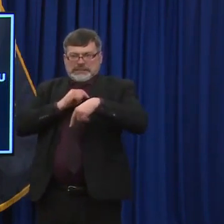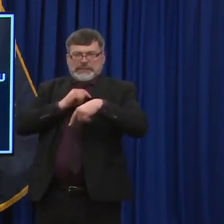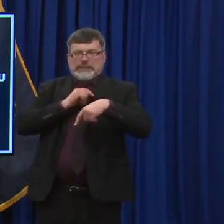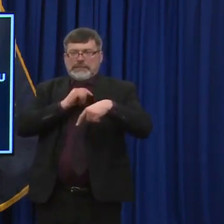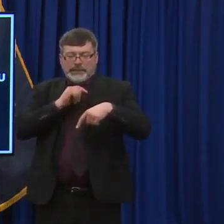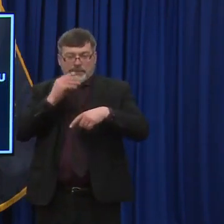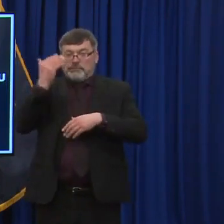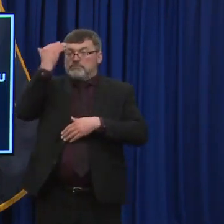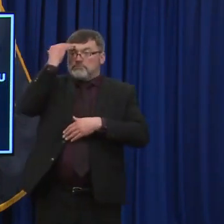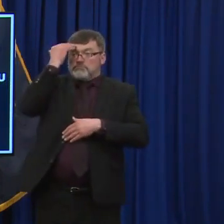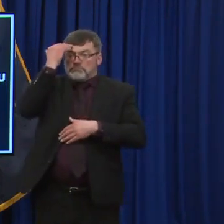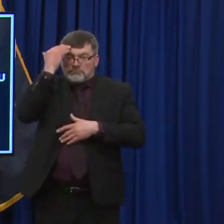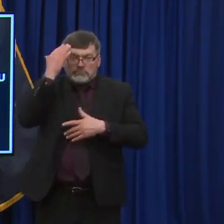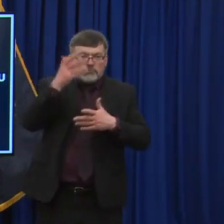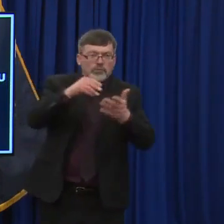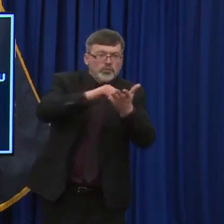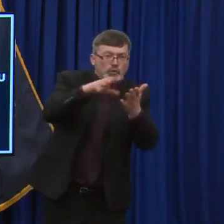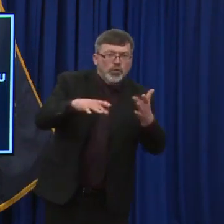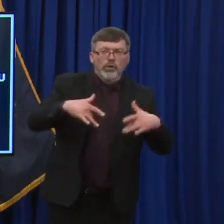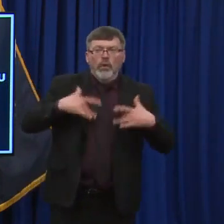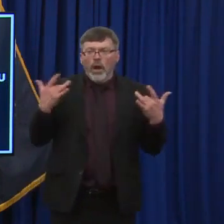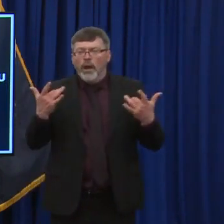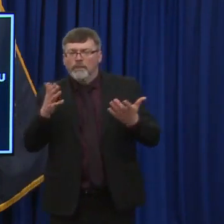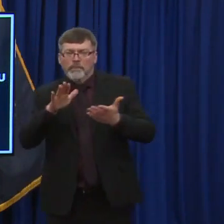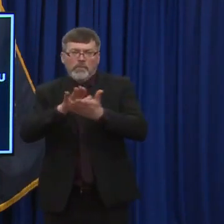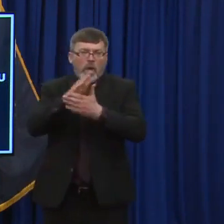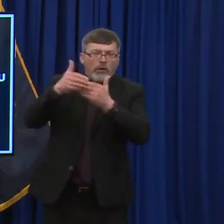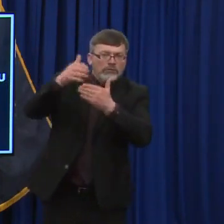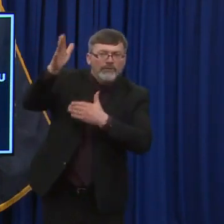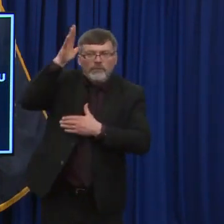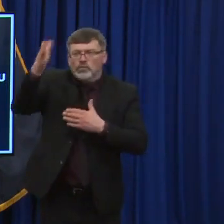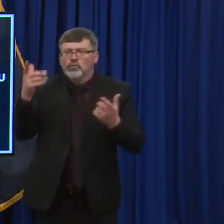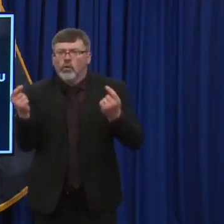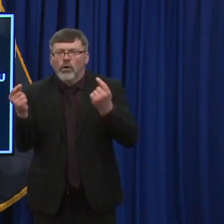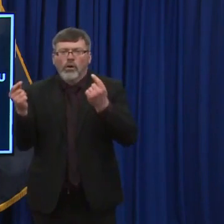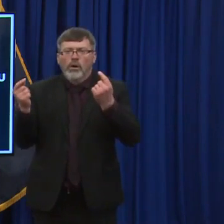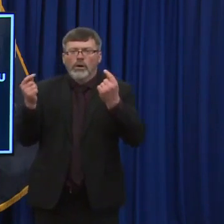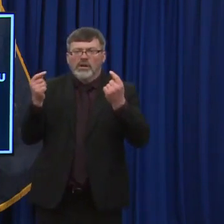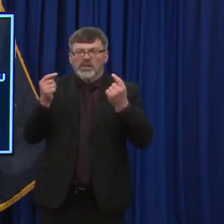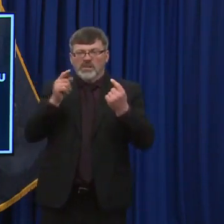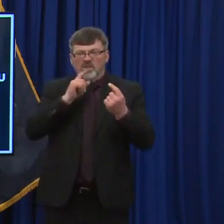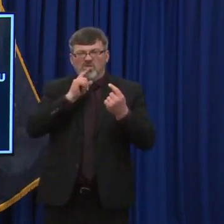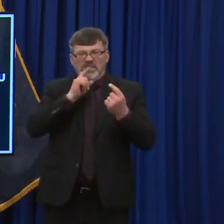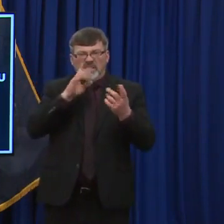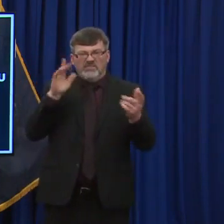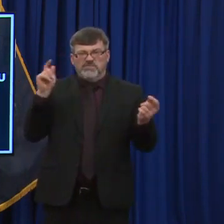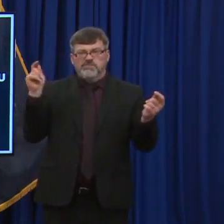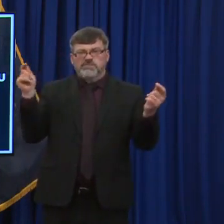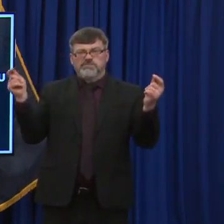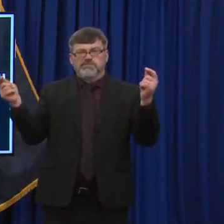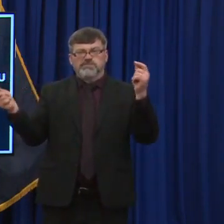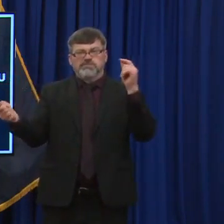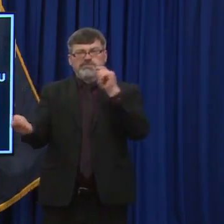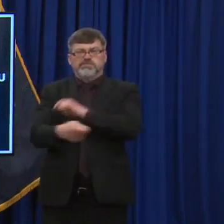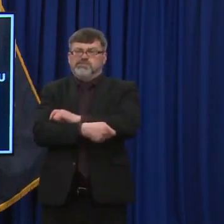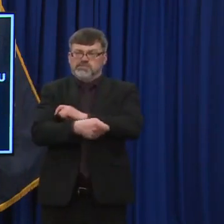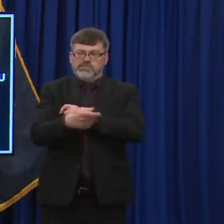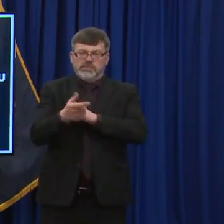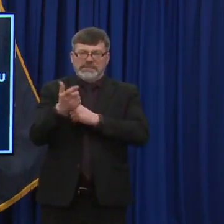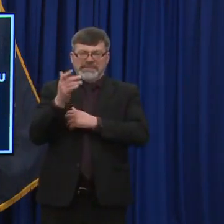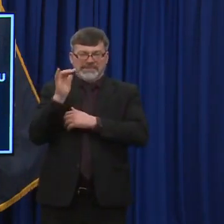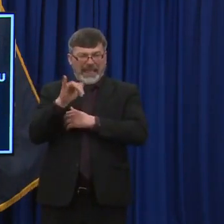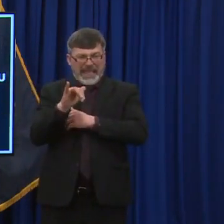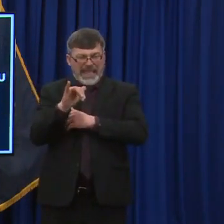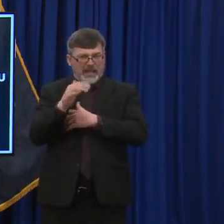both of the community college and the university system are seeing a paradigm change, a completely different change in, in decision-making processes, um,